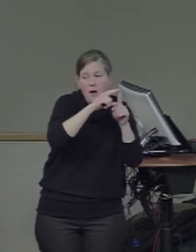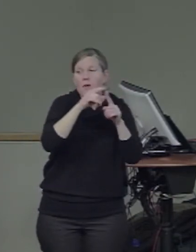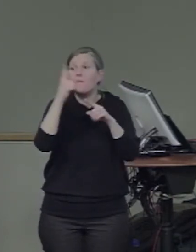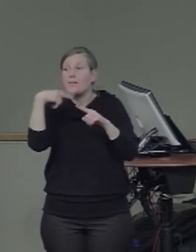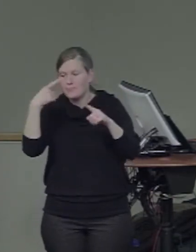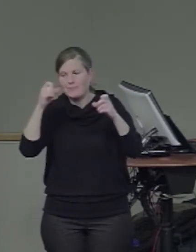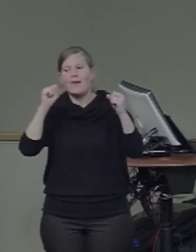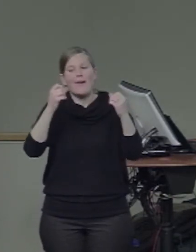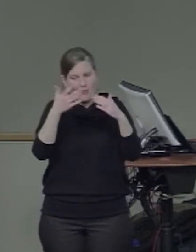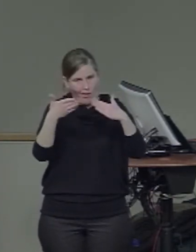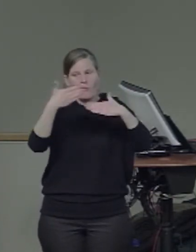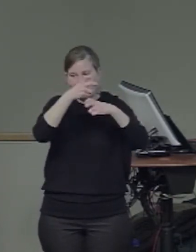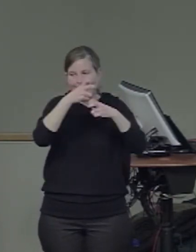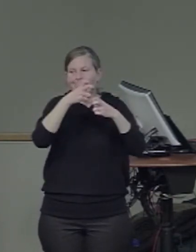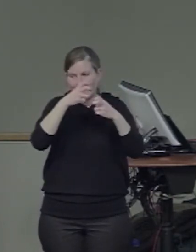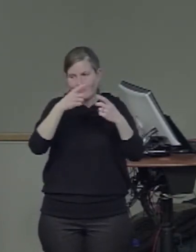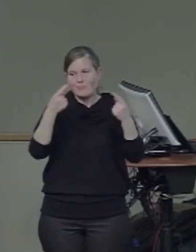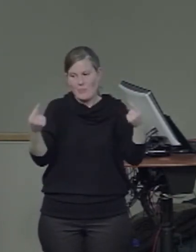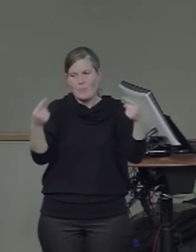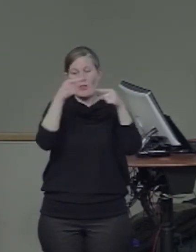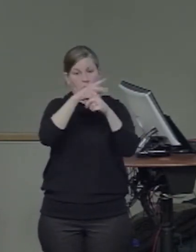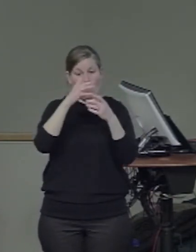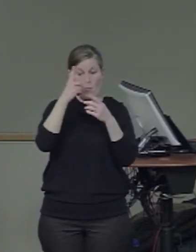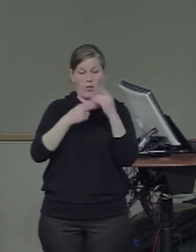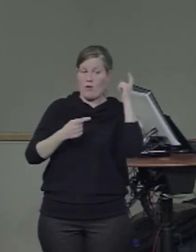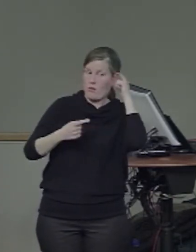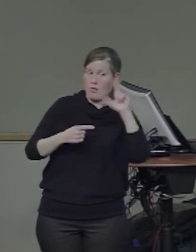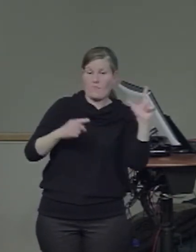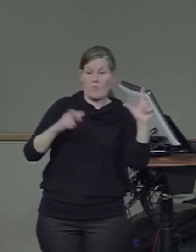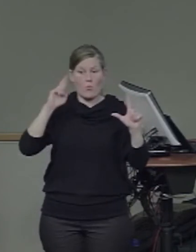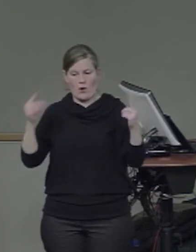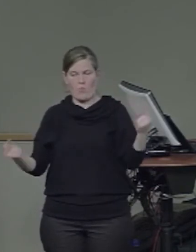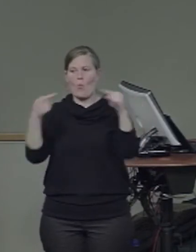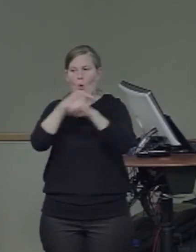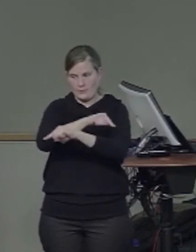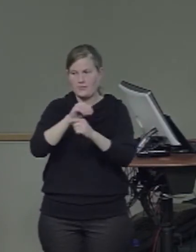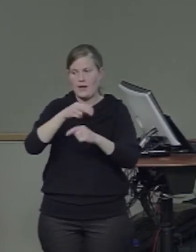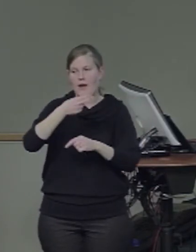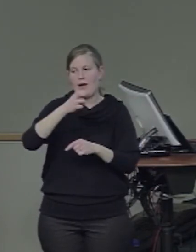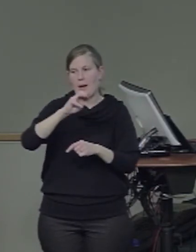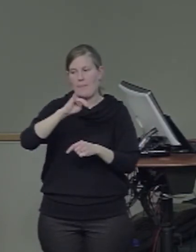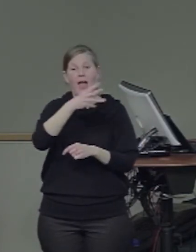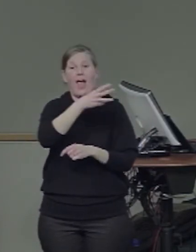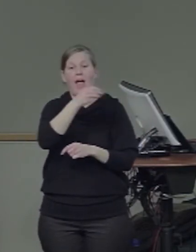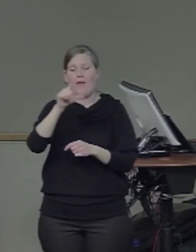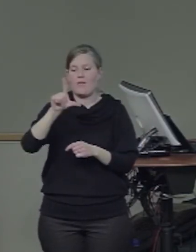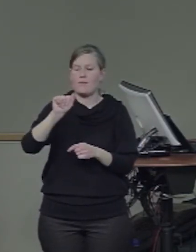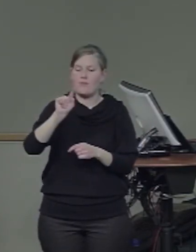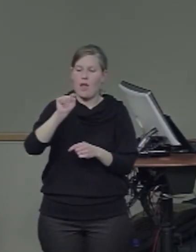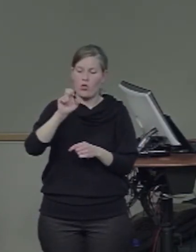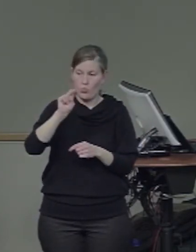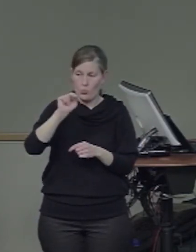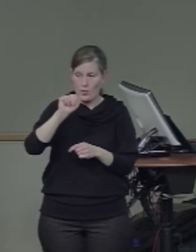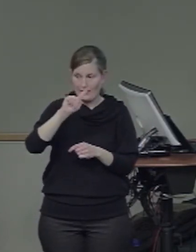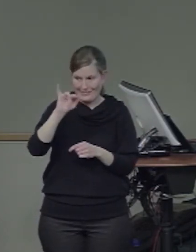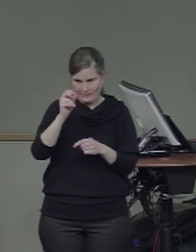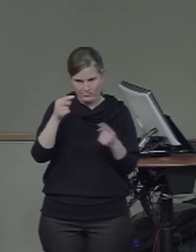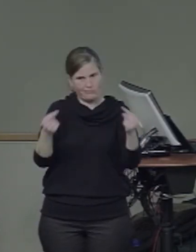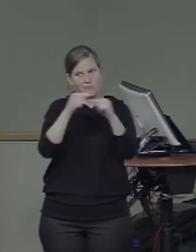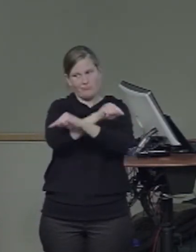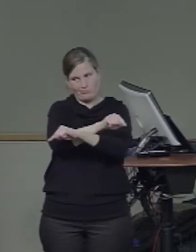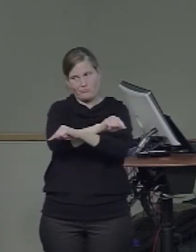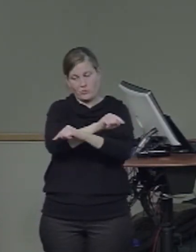individuals. Those kinds of predictions follow as consequences of this particular